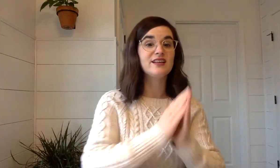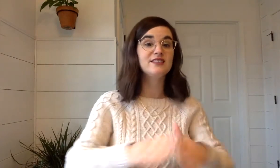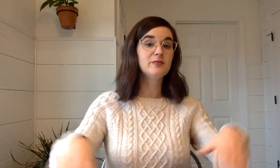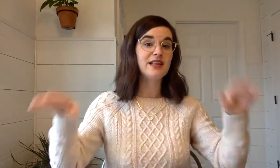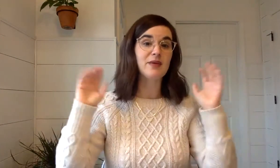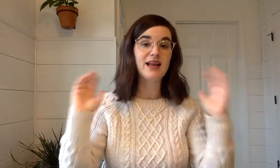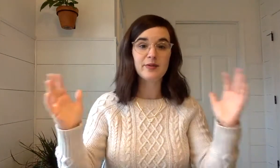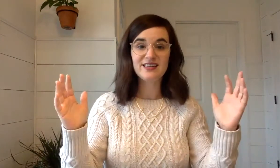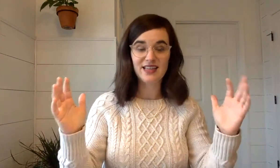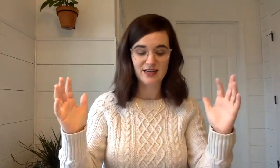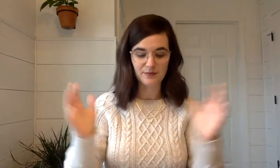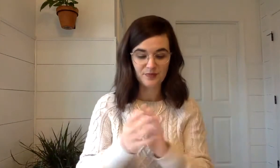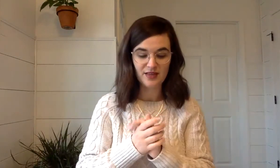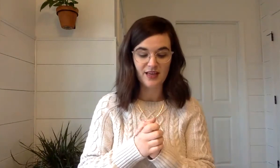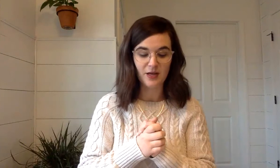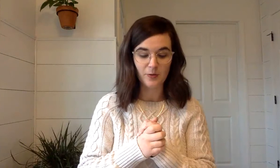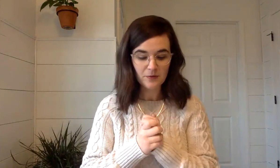decirme la palabra entera. Here we go.